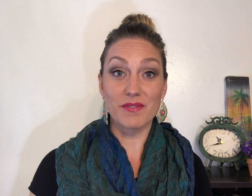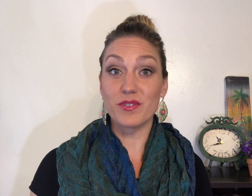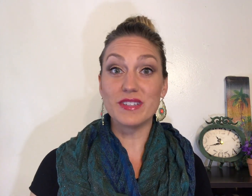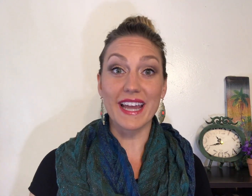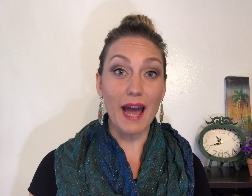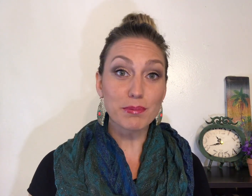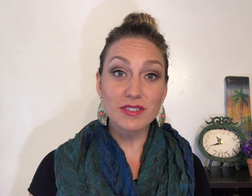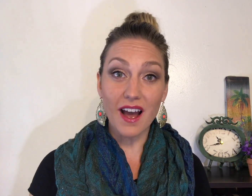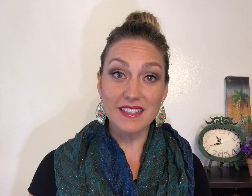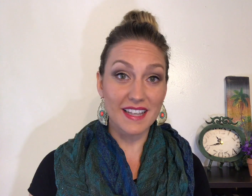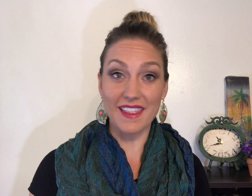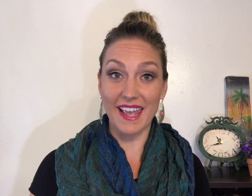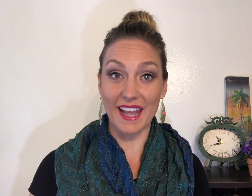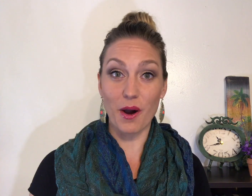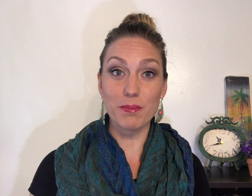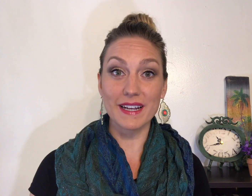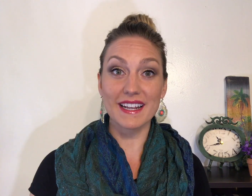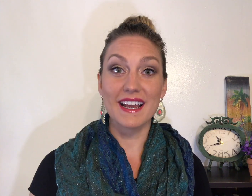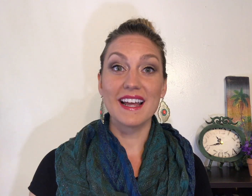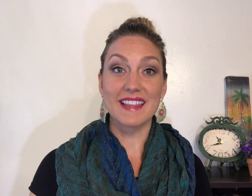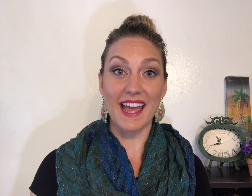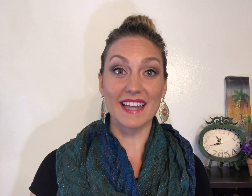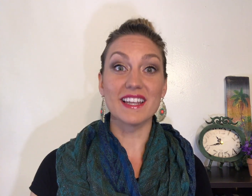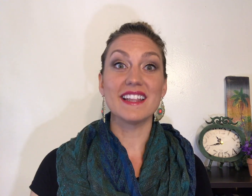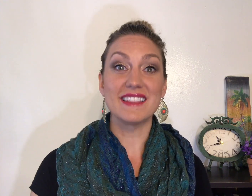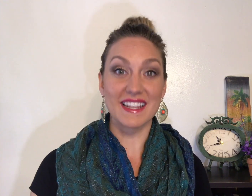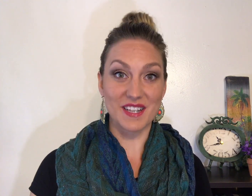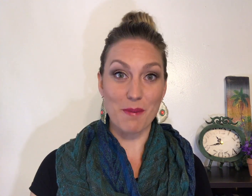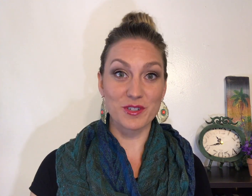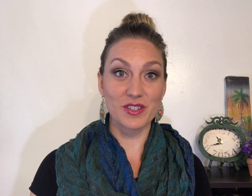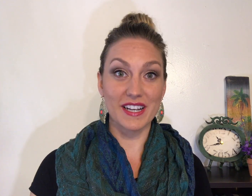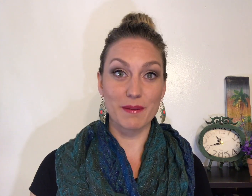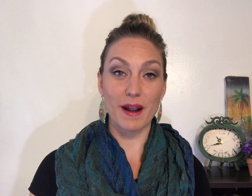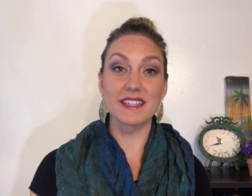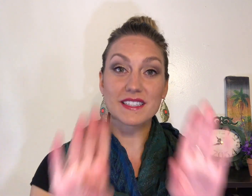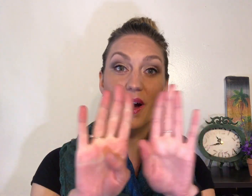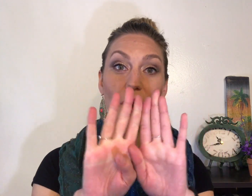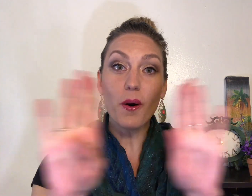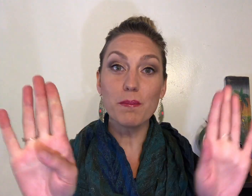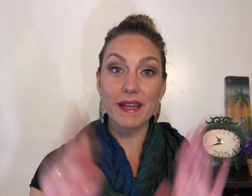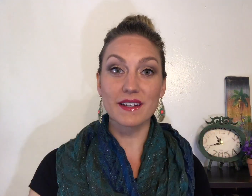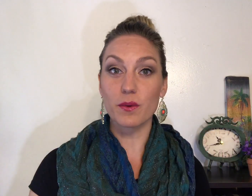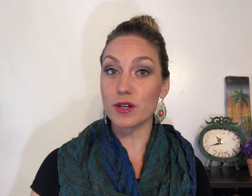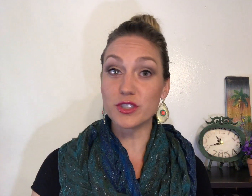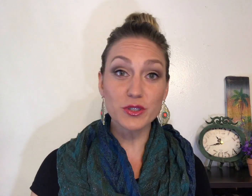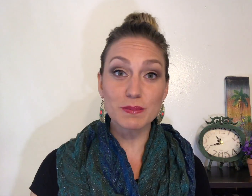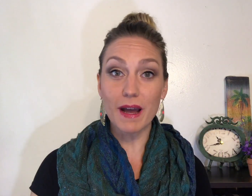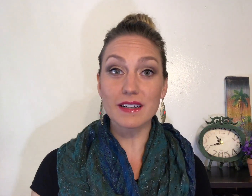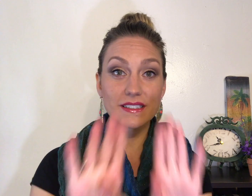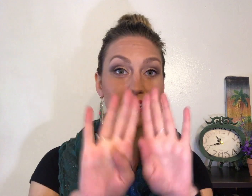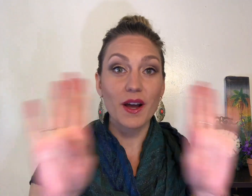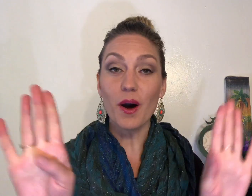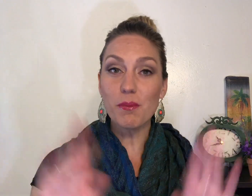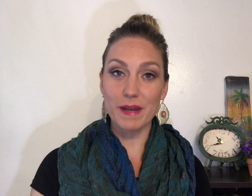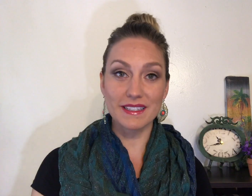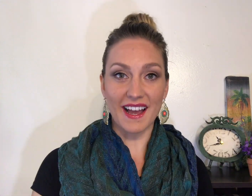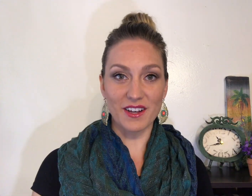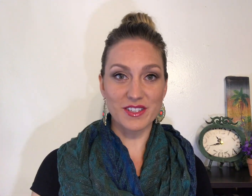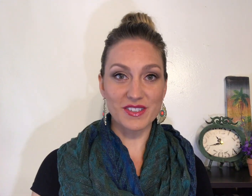food like applesauce and they can't open it then that's an opportunity to practice open or juice box open. I also